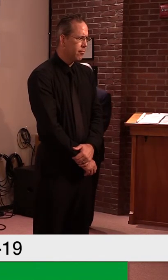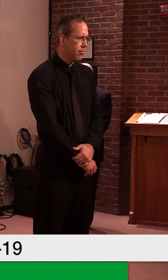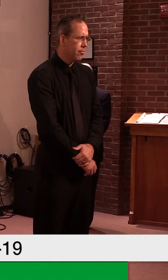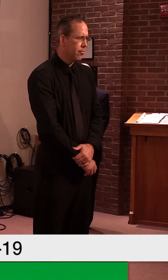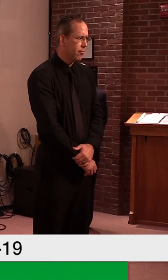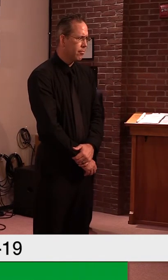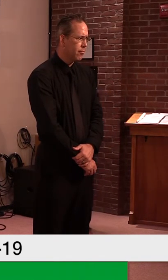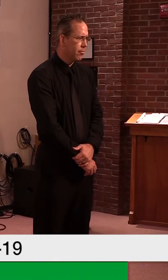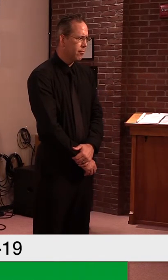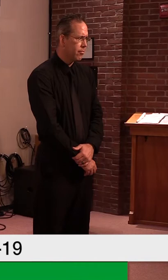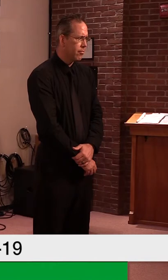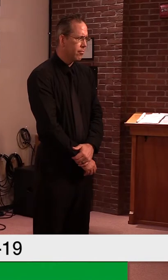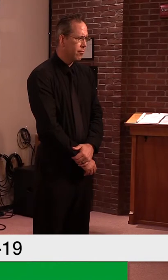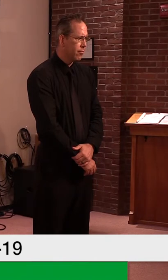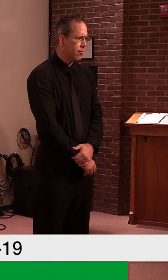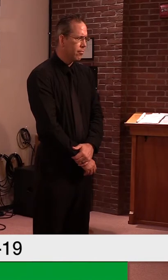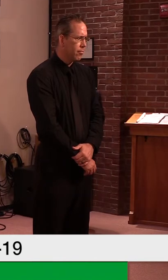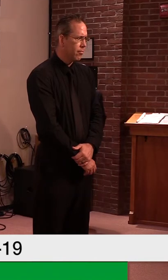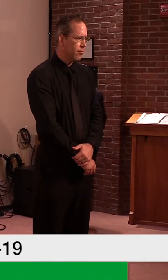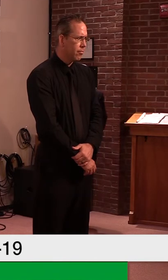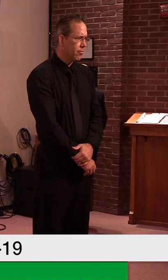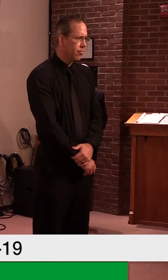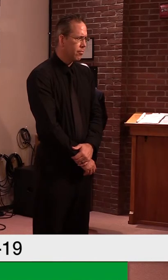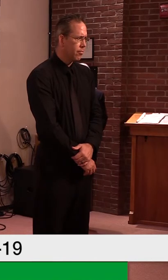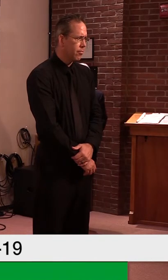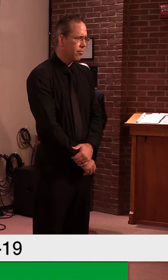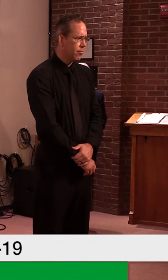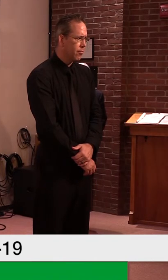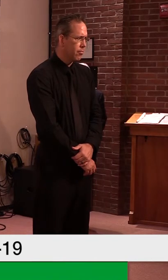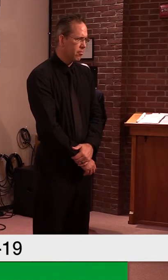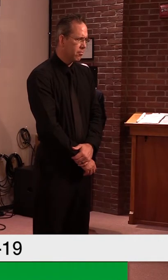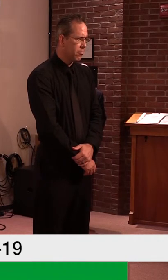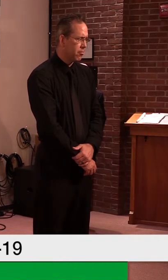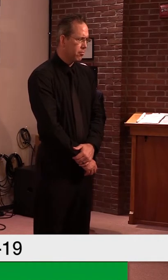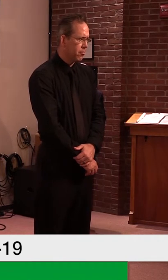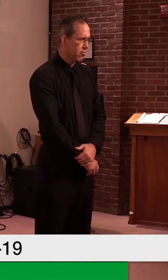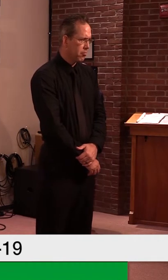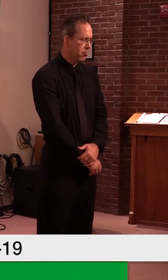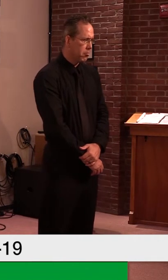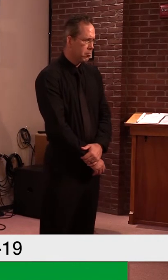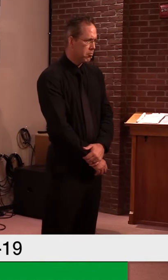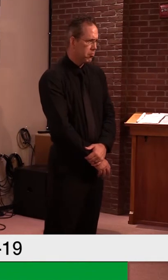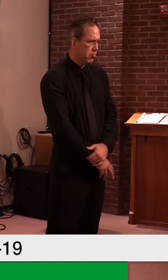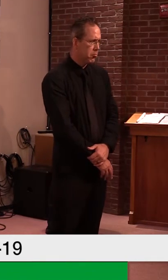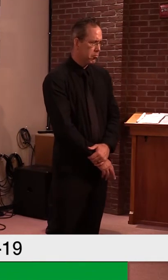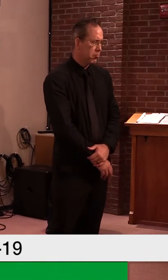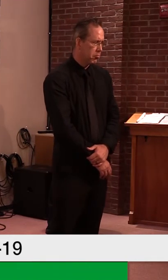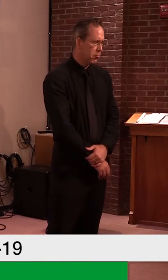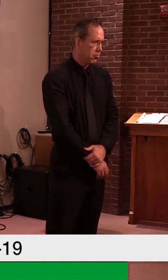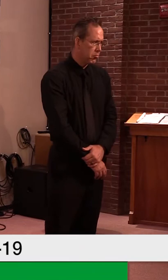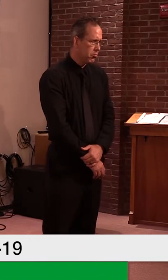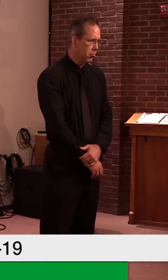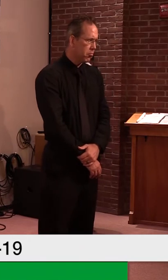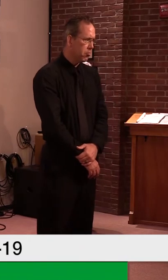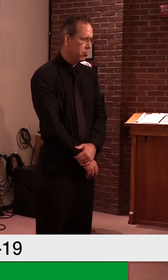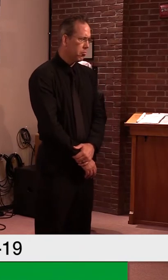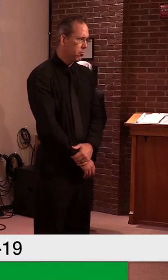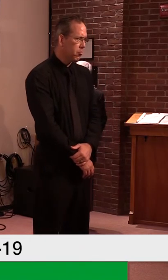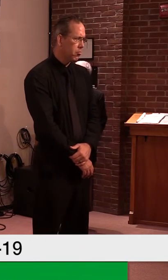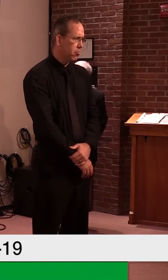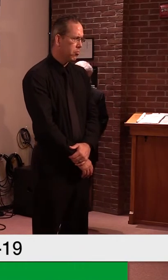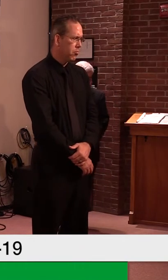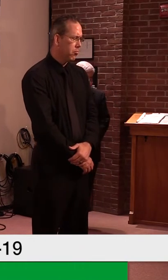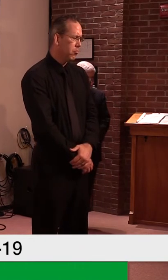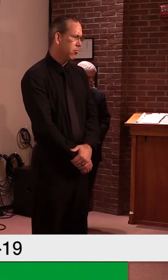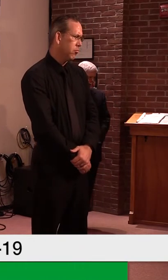the virus responsible for COVID-19. And, um, there are